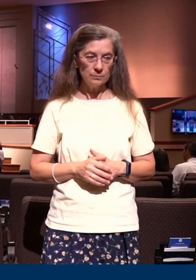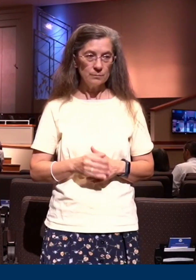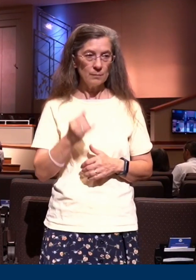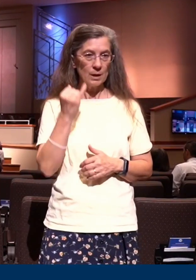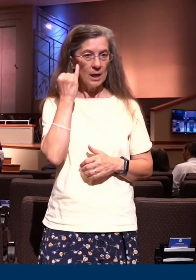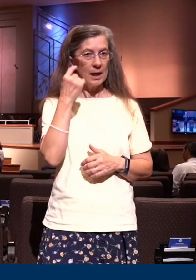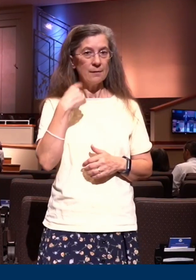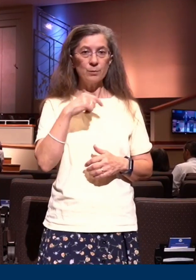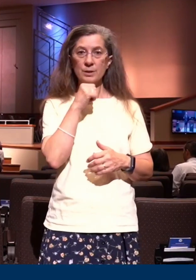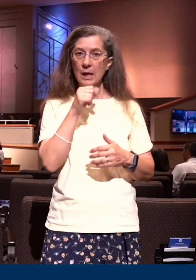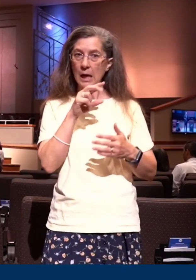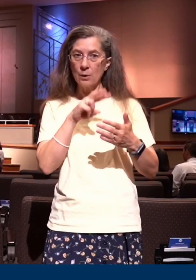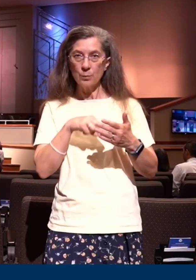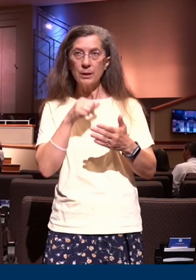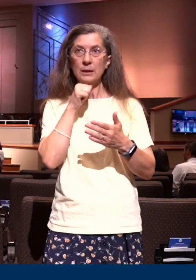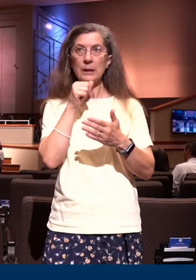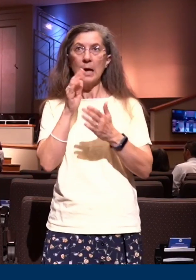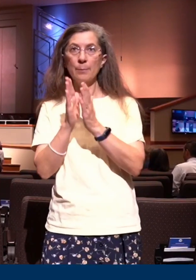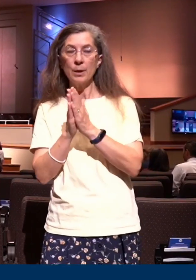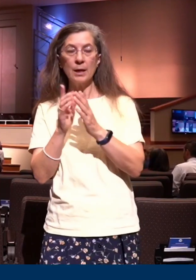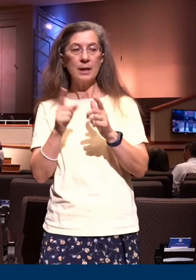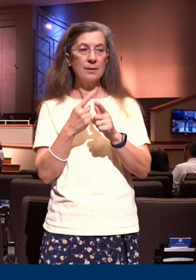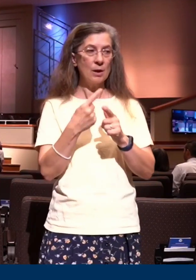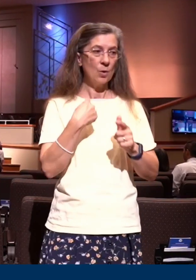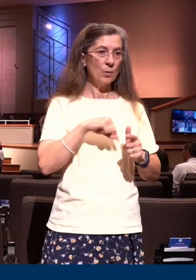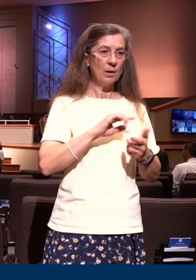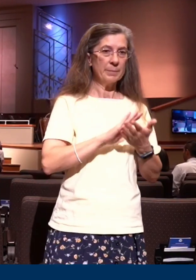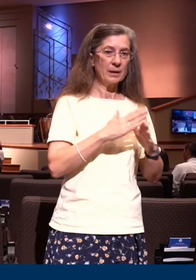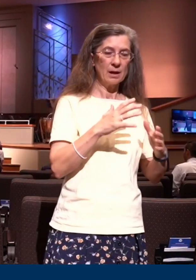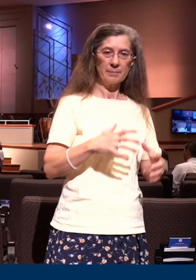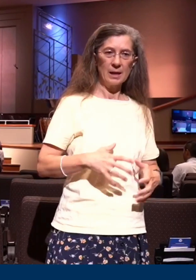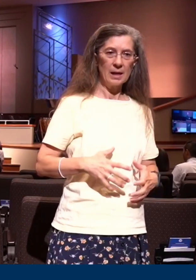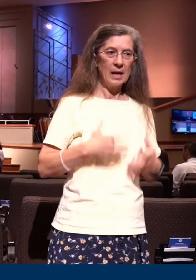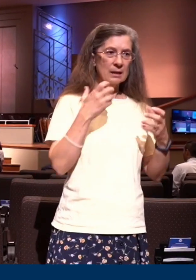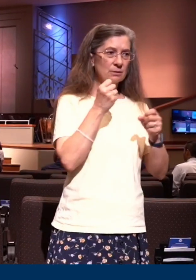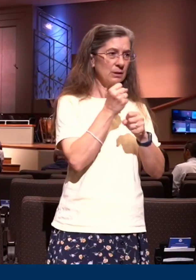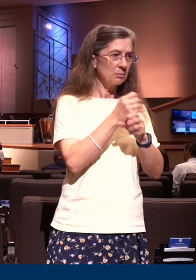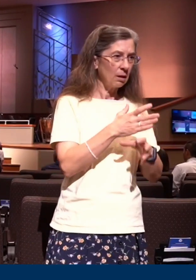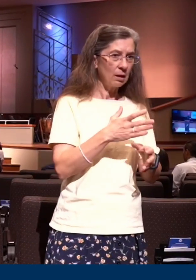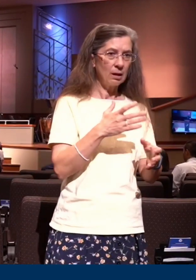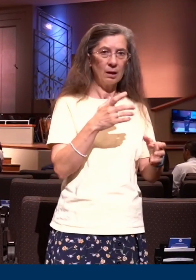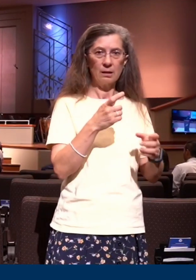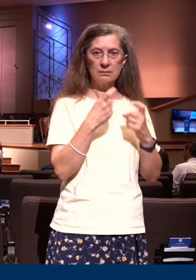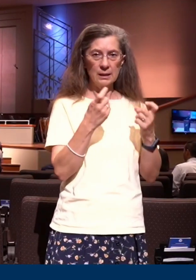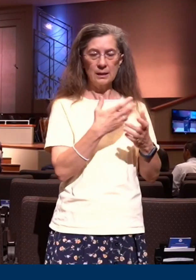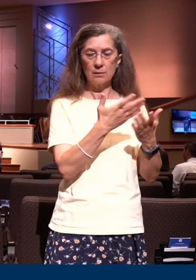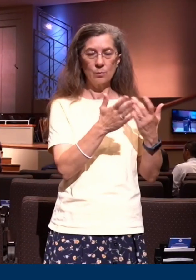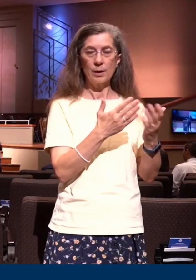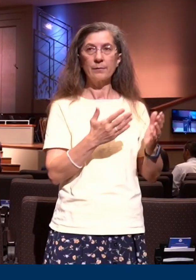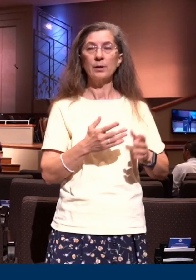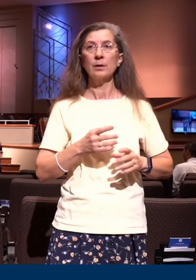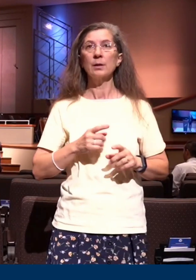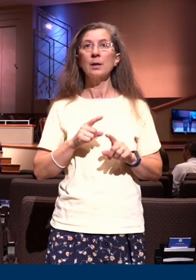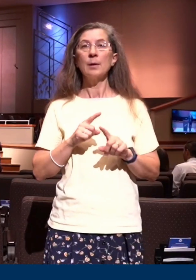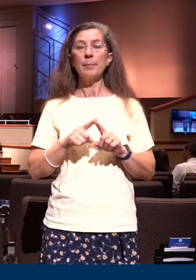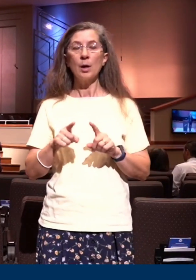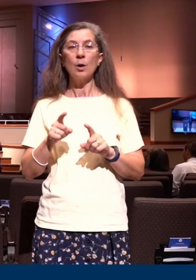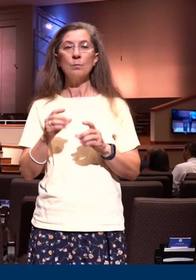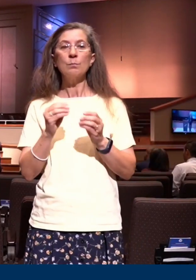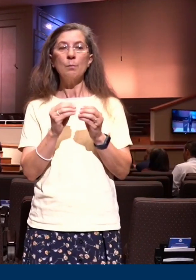or whatever the outbursts may be and so we'll pick it up next week but just as a little preview I want to challenge you this